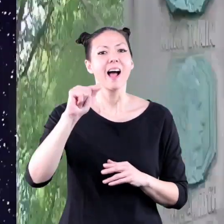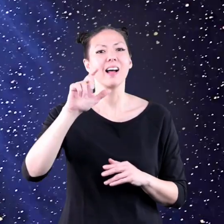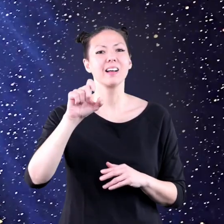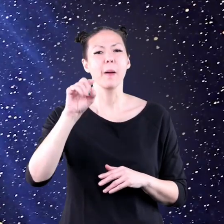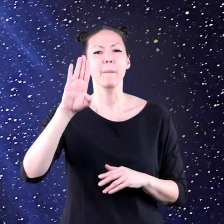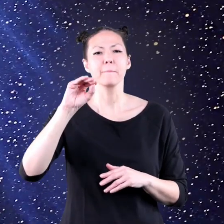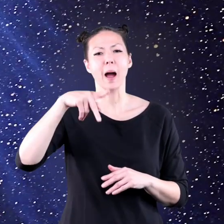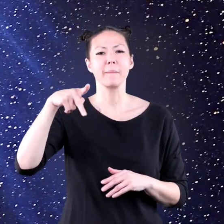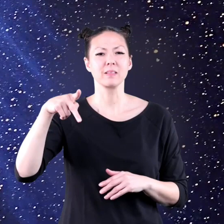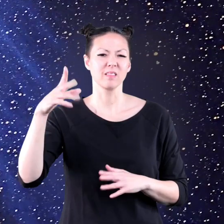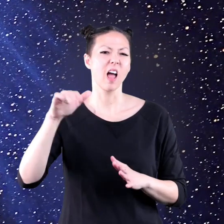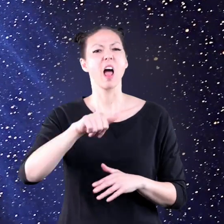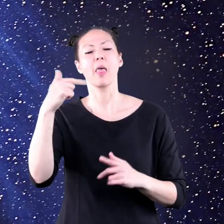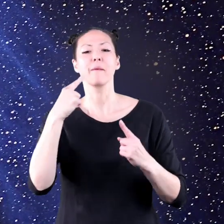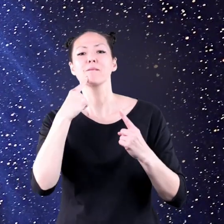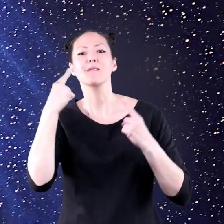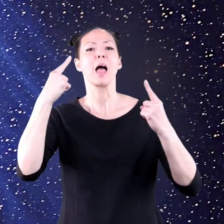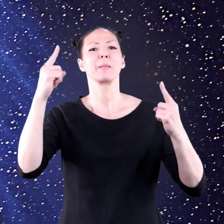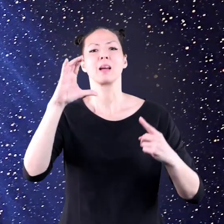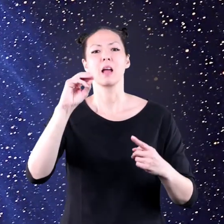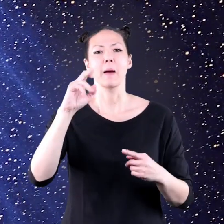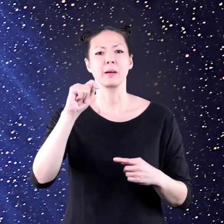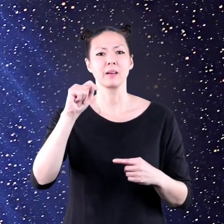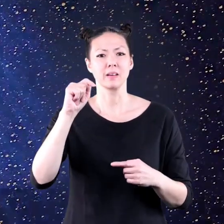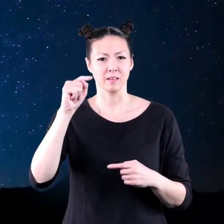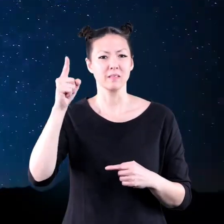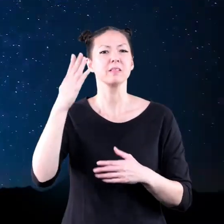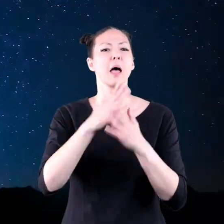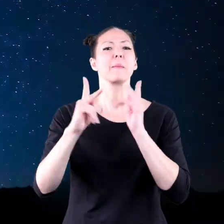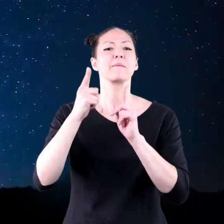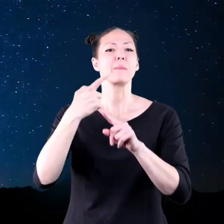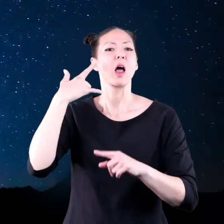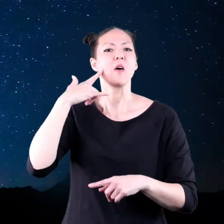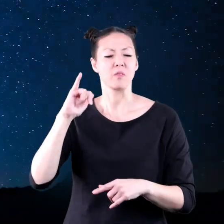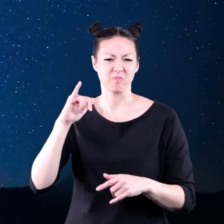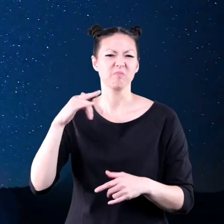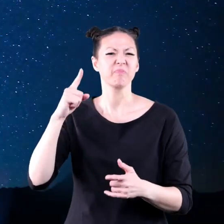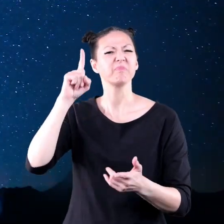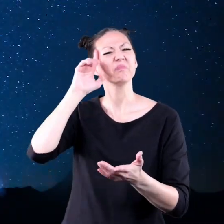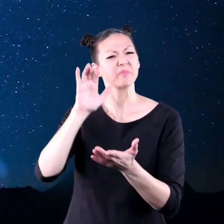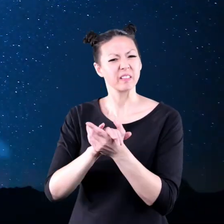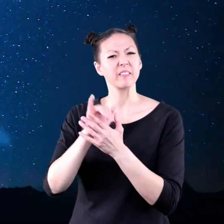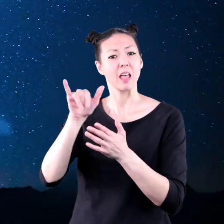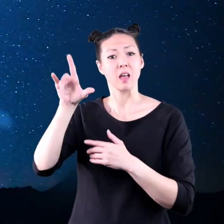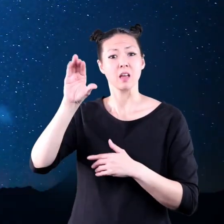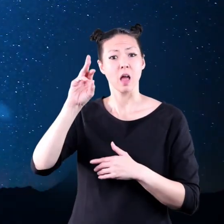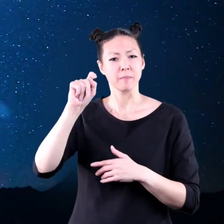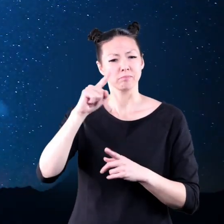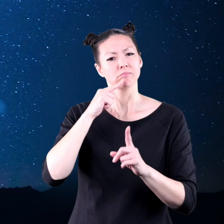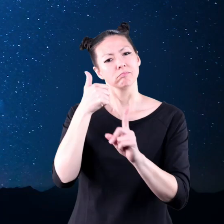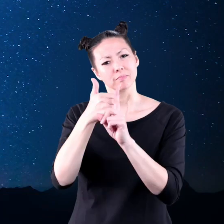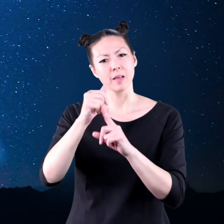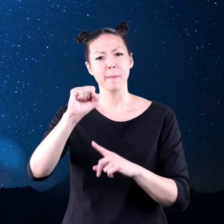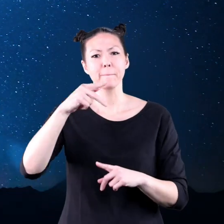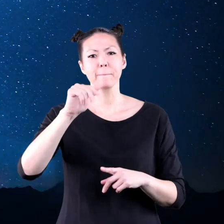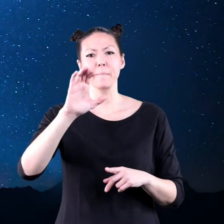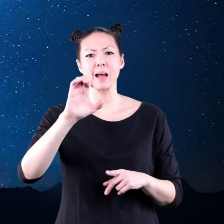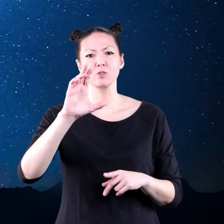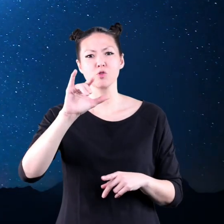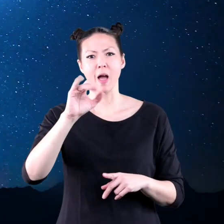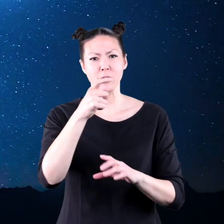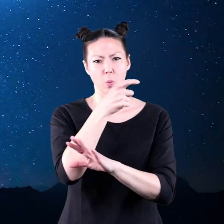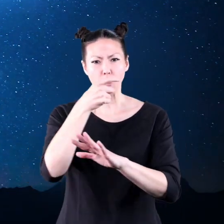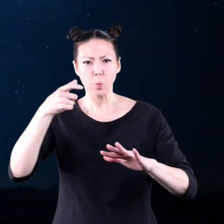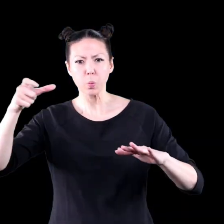Hale Bob is another famous comet. Some people from California once believed this comet was a spacecraft.